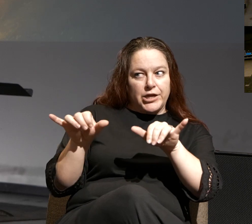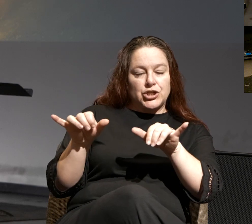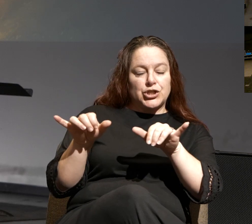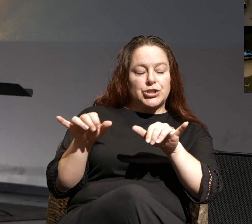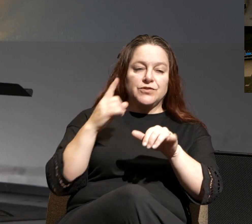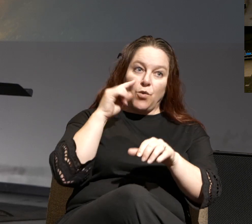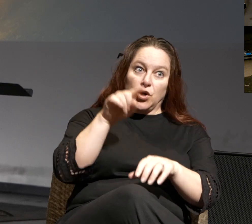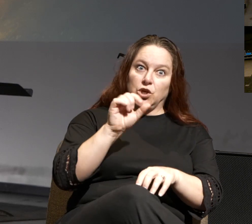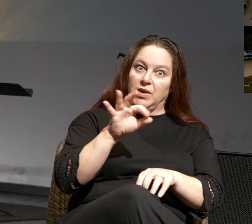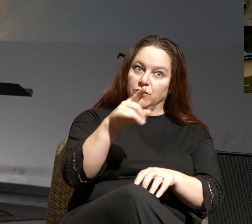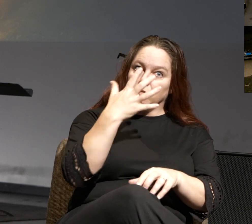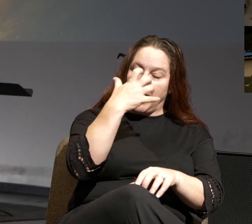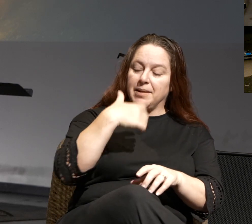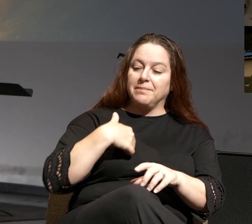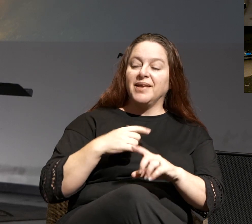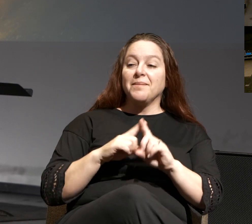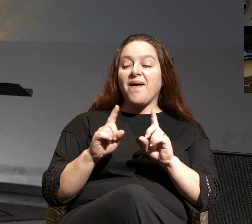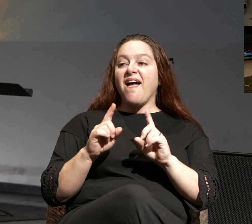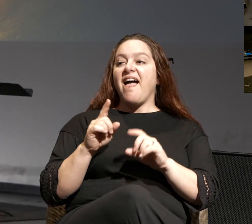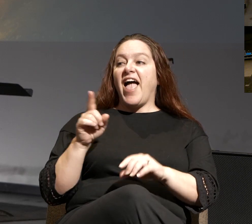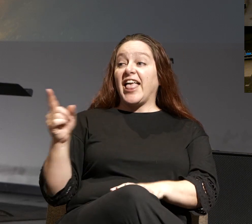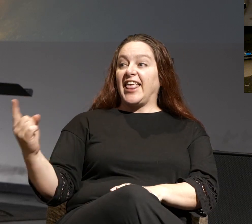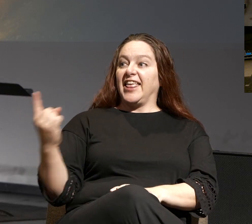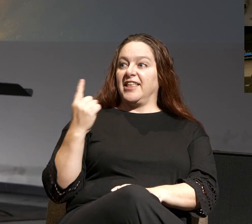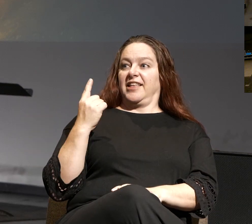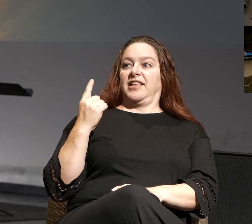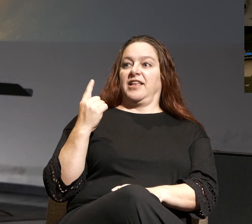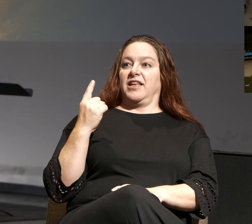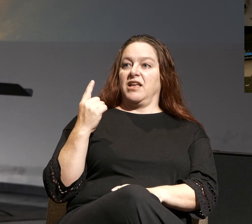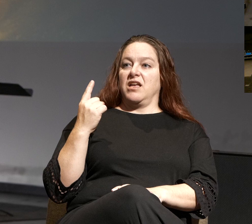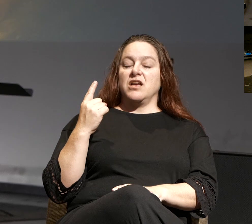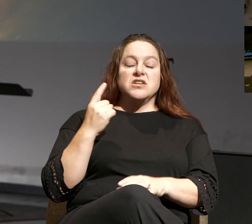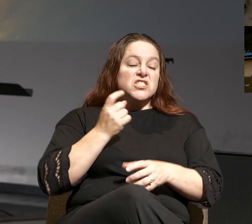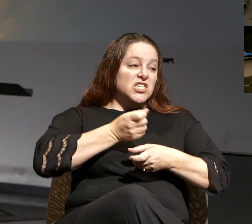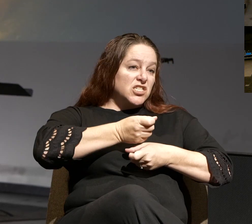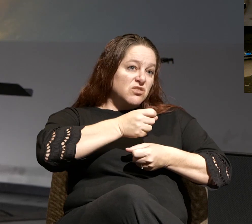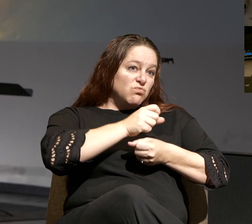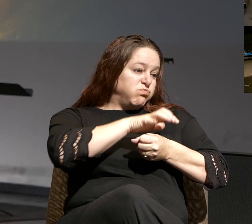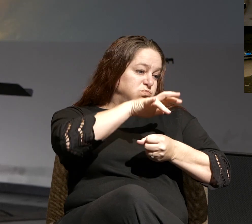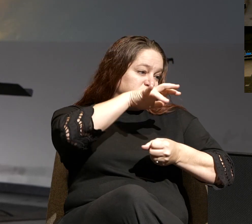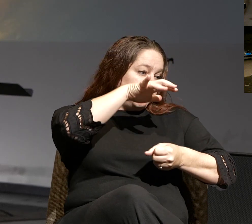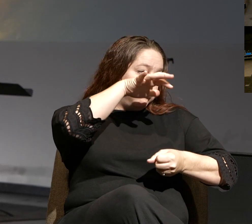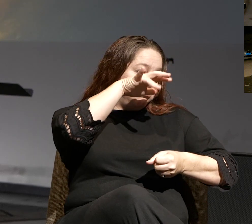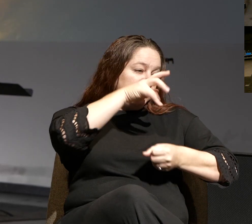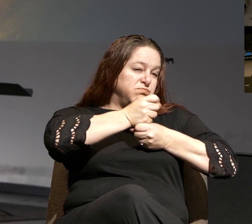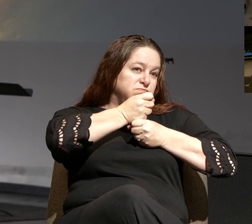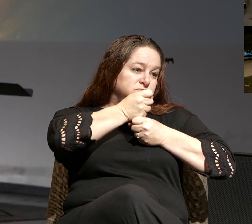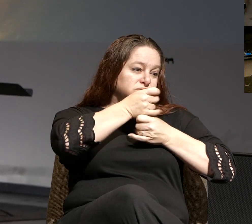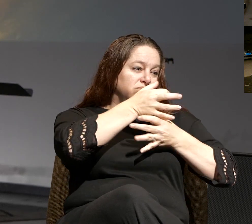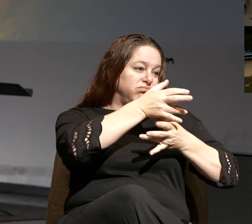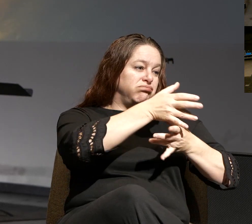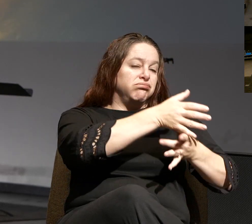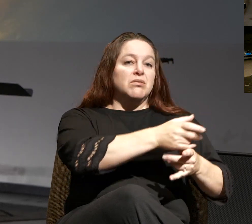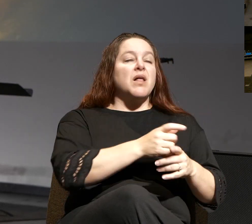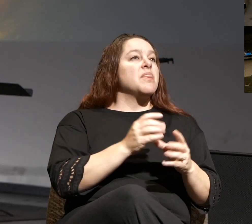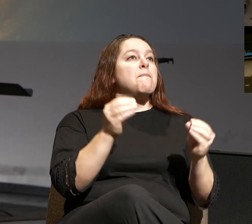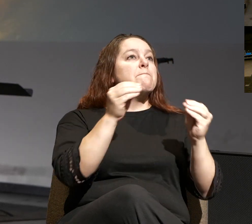I would hold you if you got mad at me. And he unloads the most creative,